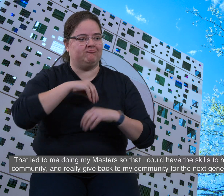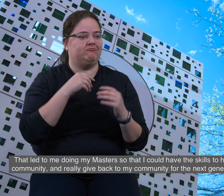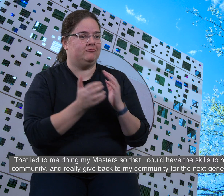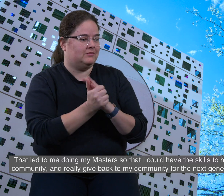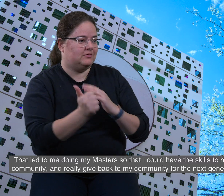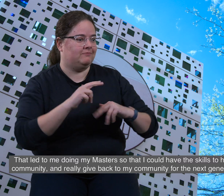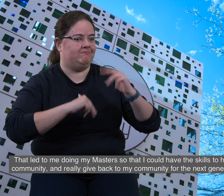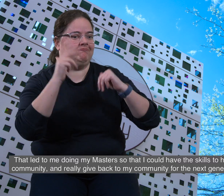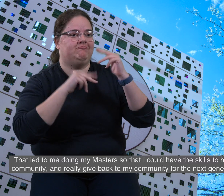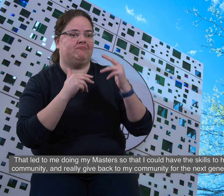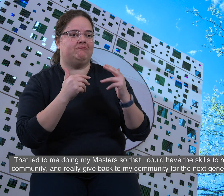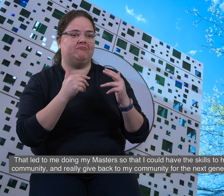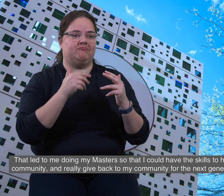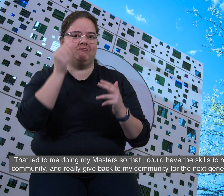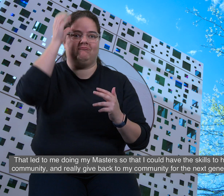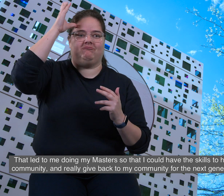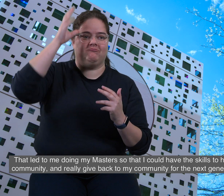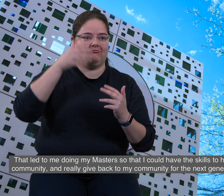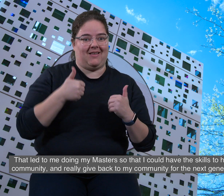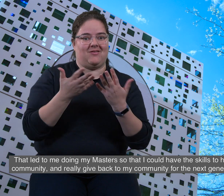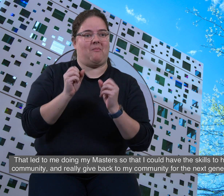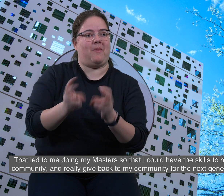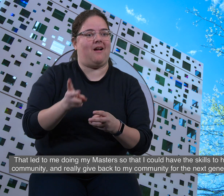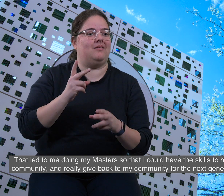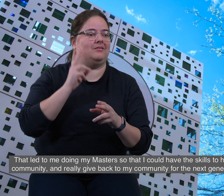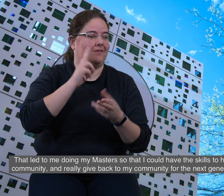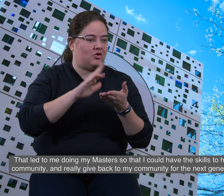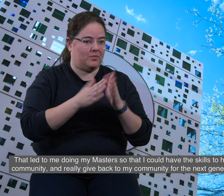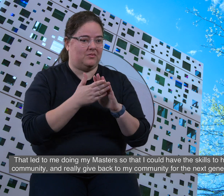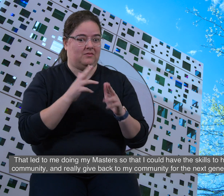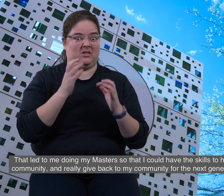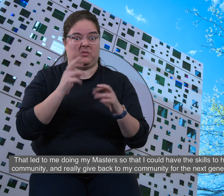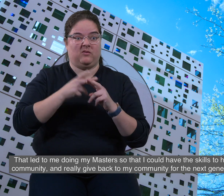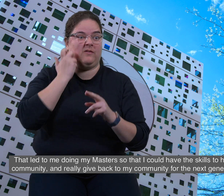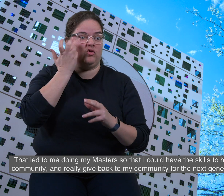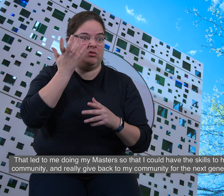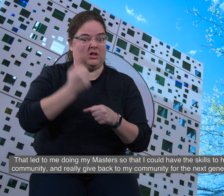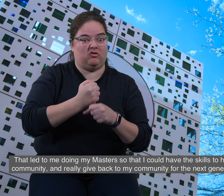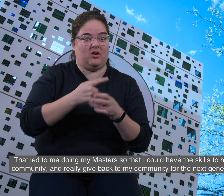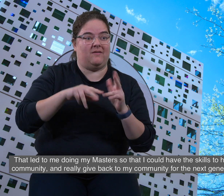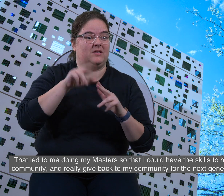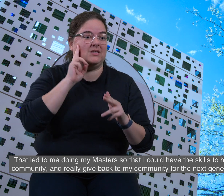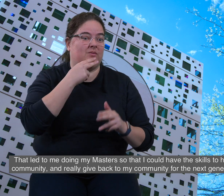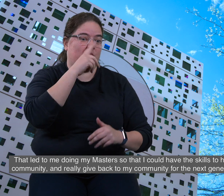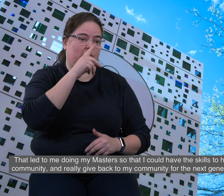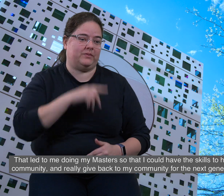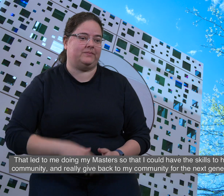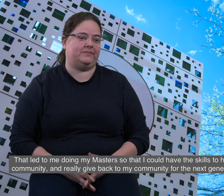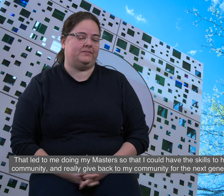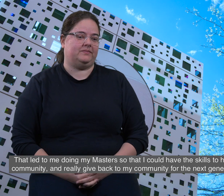so that I could have the skills to help develop the deaf community and really give back to my community for the next generation of deaf people.